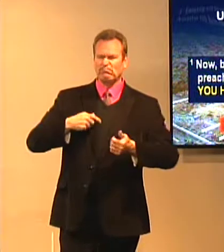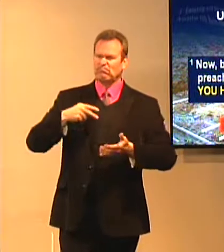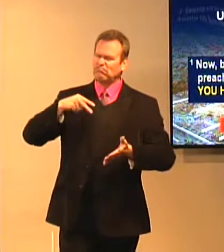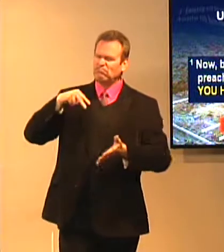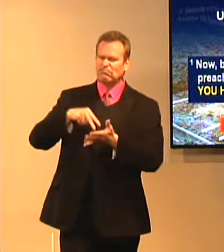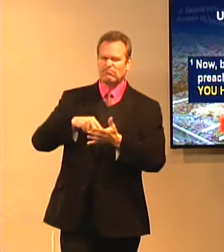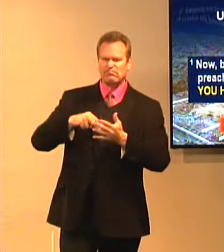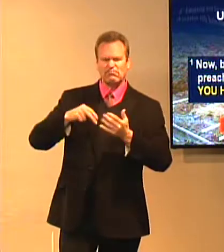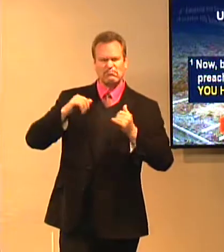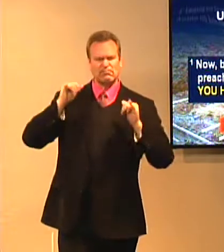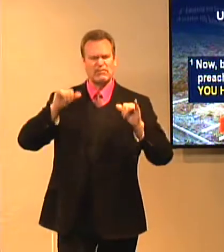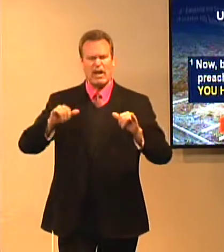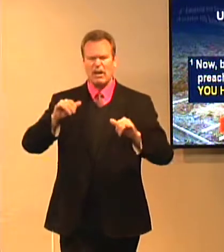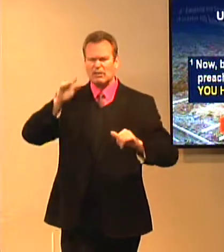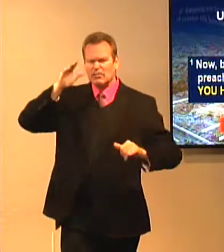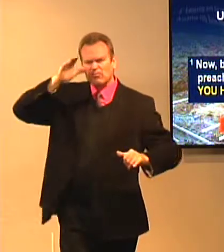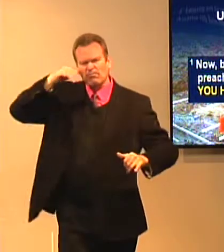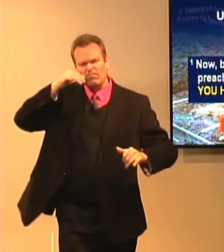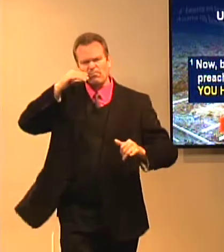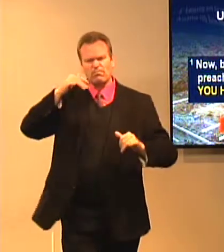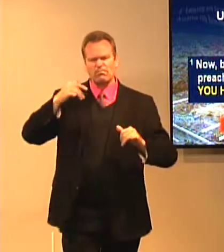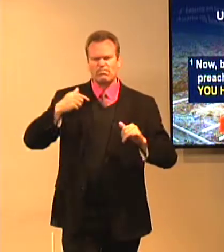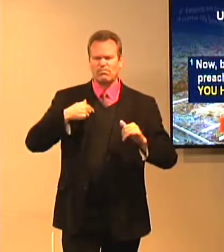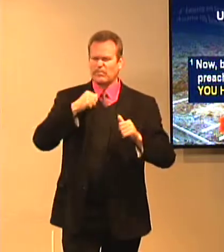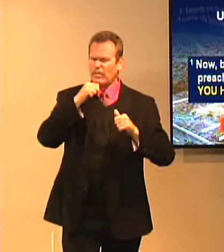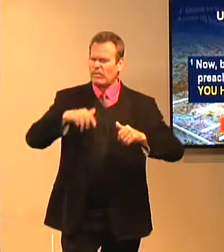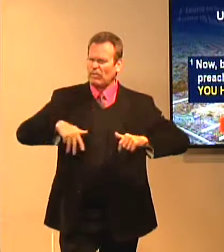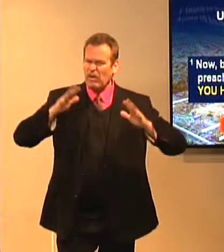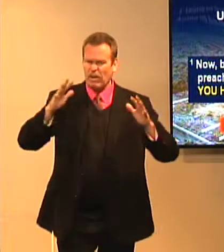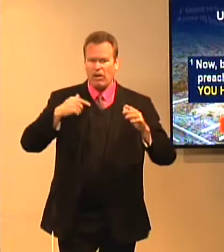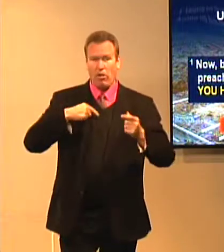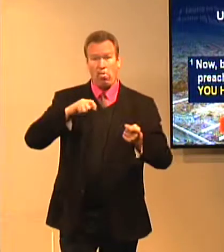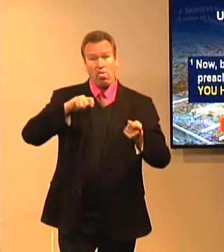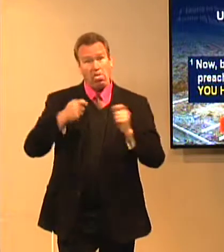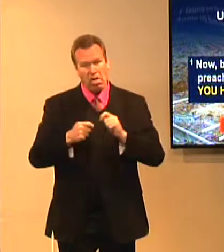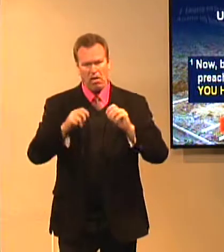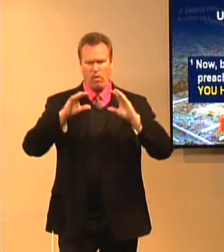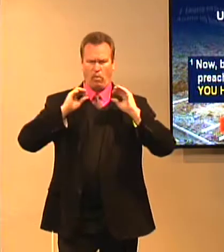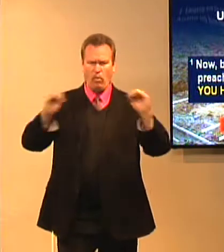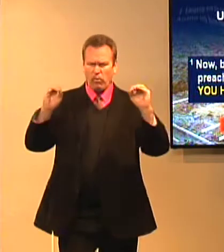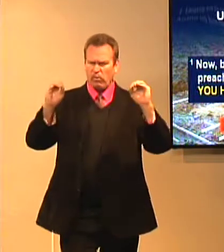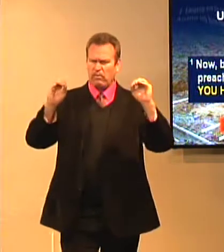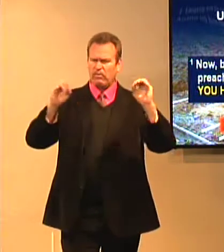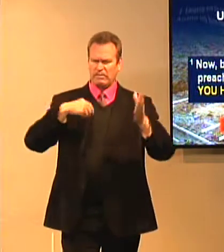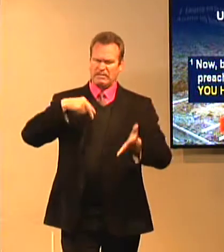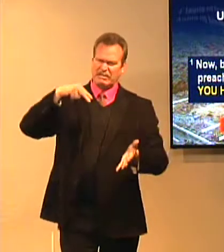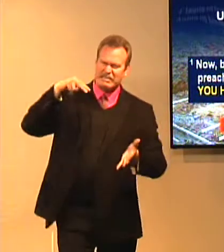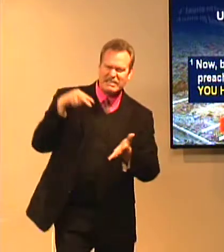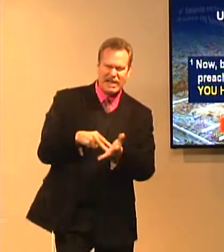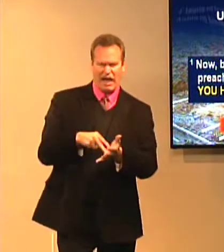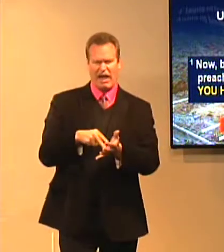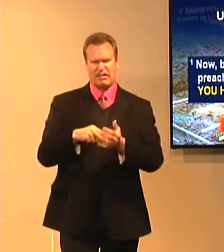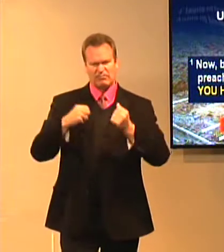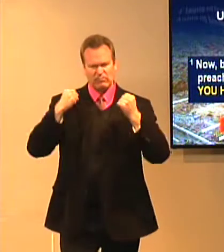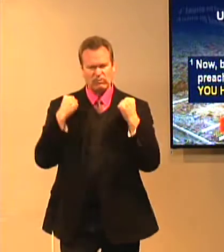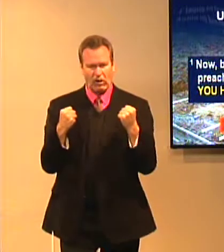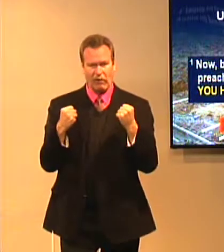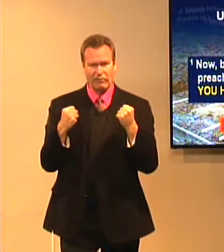It's this idea of standing firm. It's something that you take your stand, stumbling on it. You don't give up. That you don't change. You take a stand on.